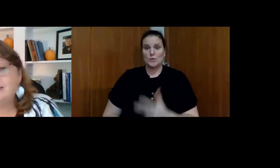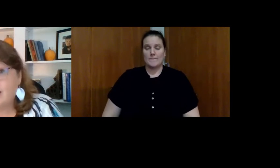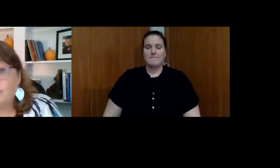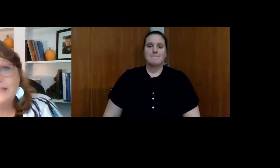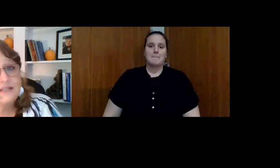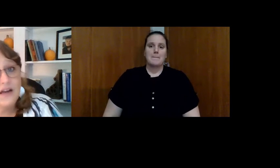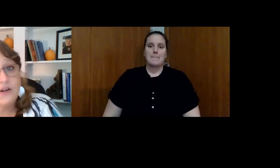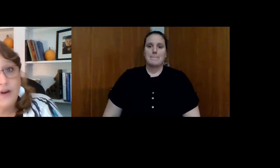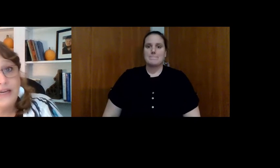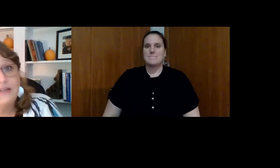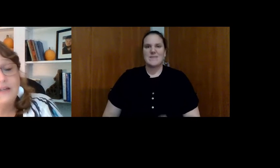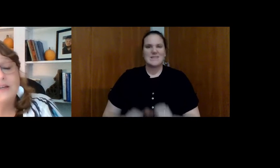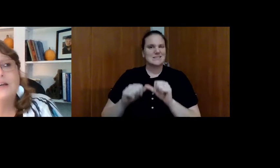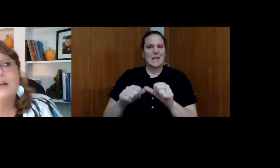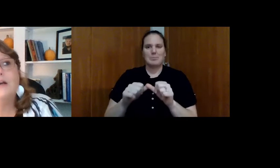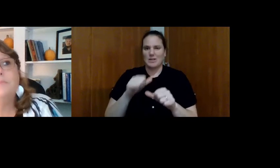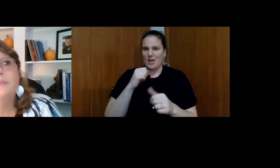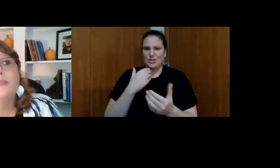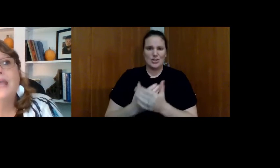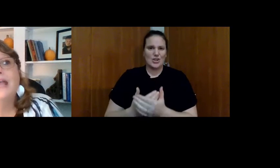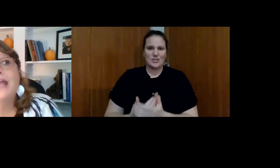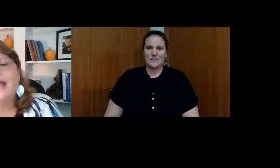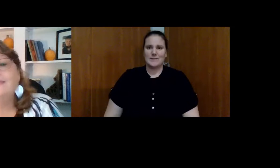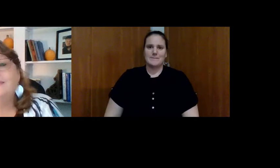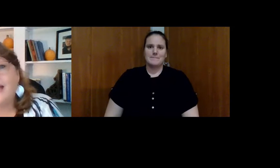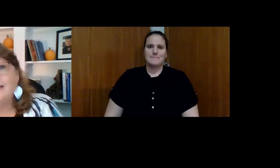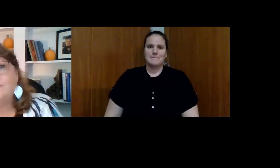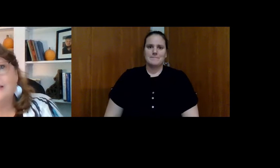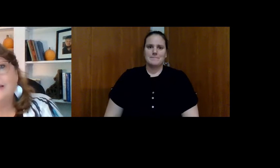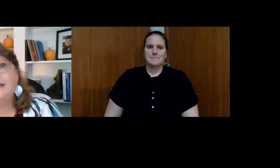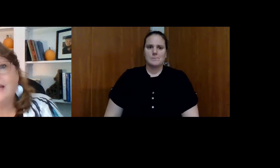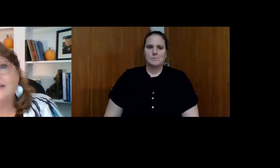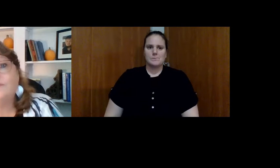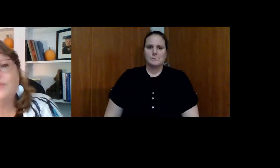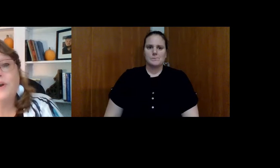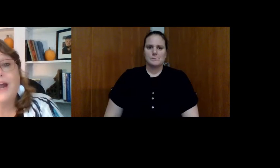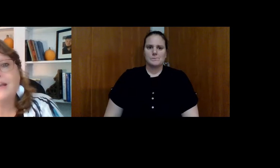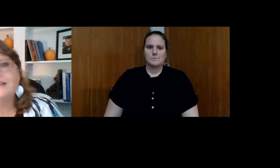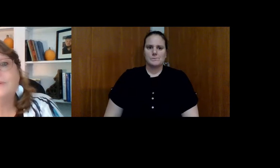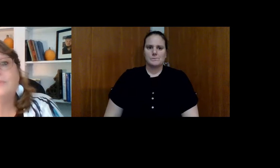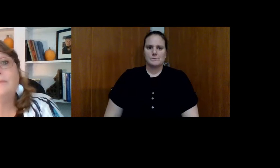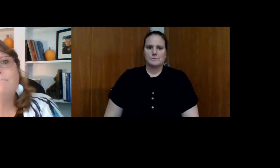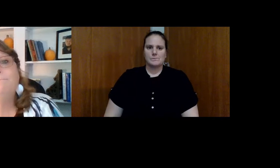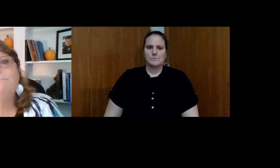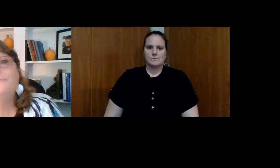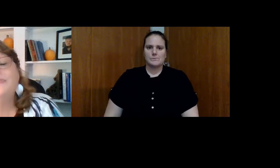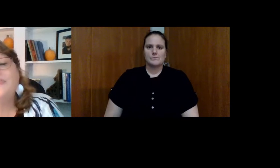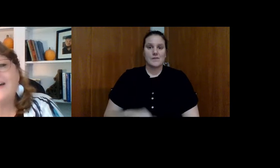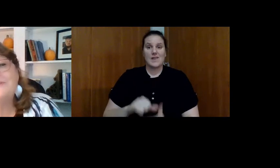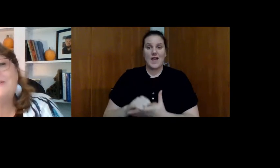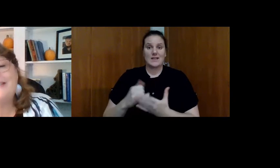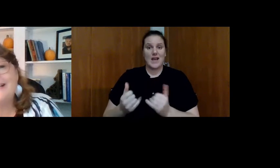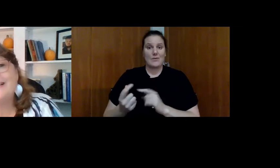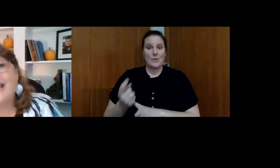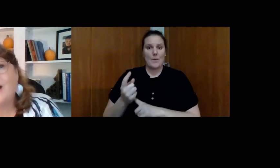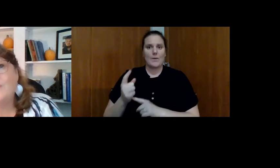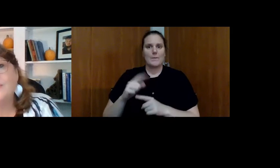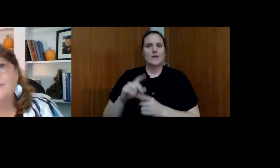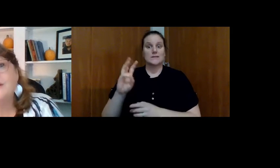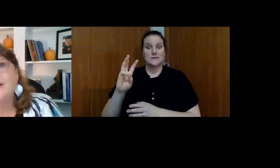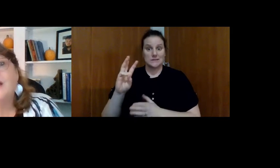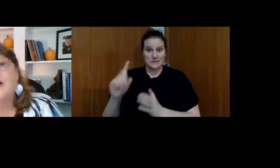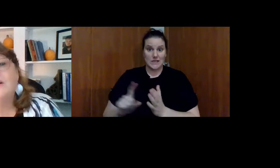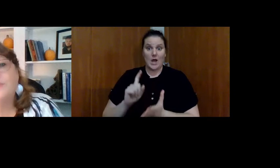His stamina is not great. And that's really kind of where we're at at the moment. But those six